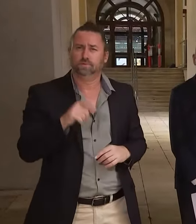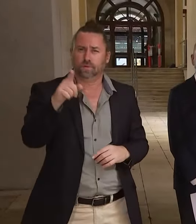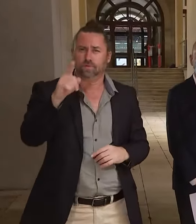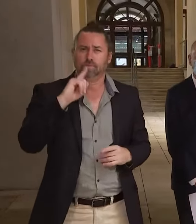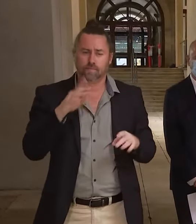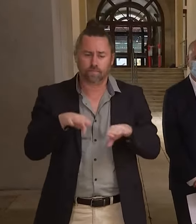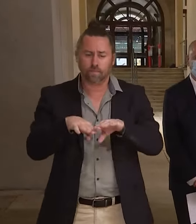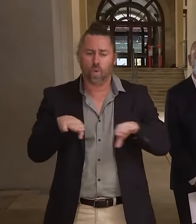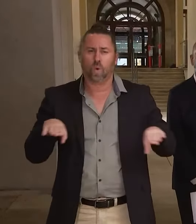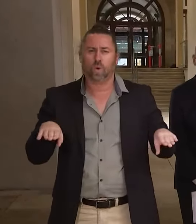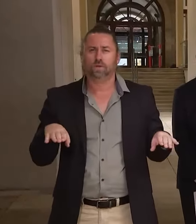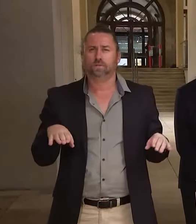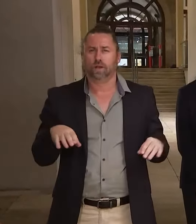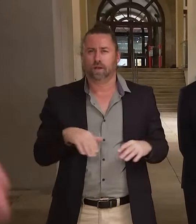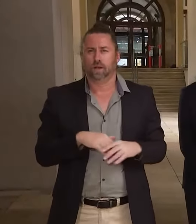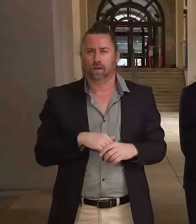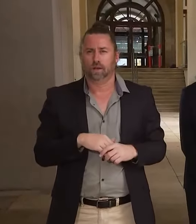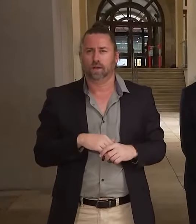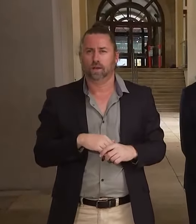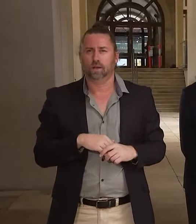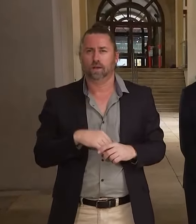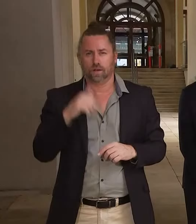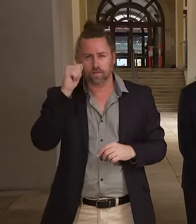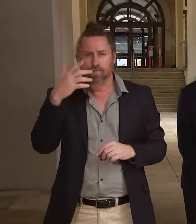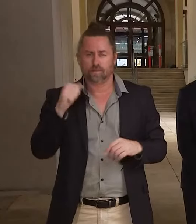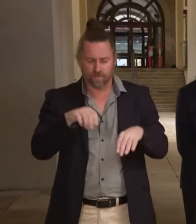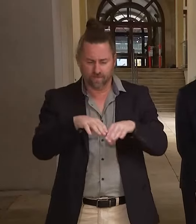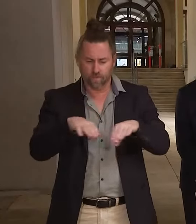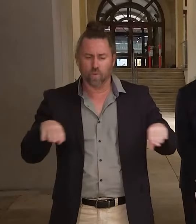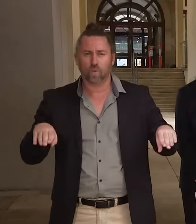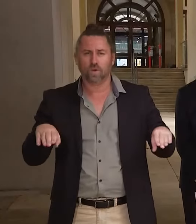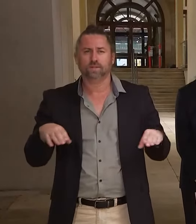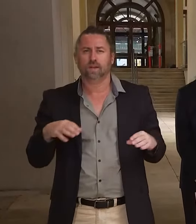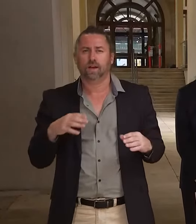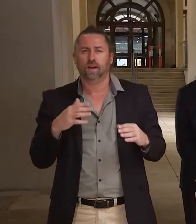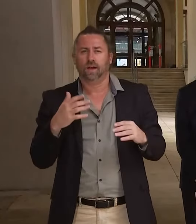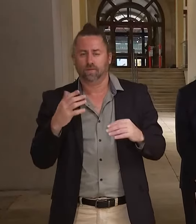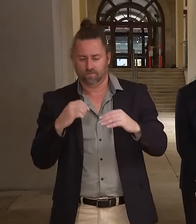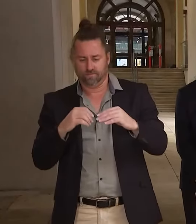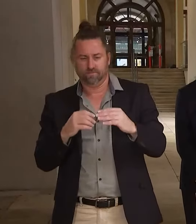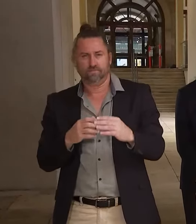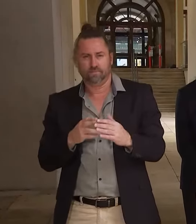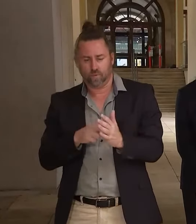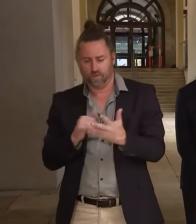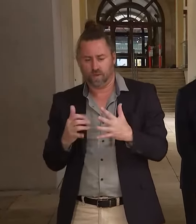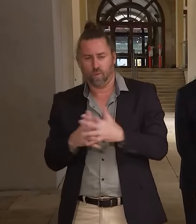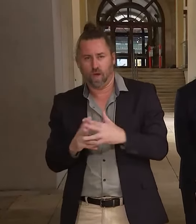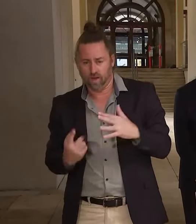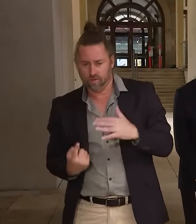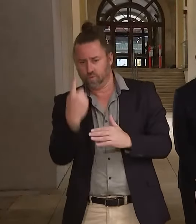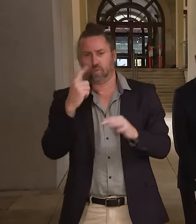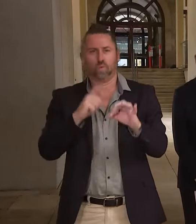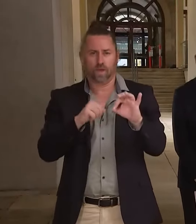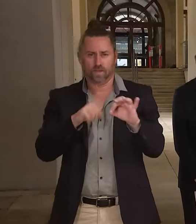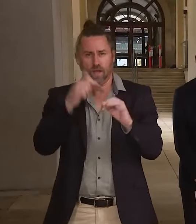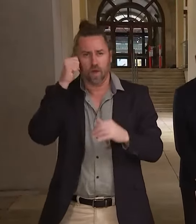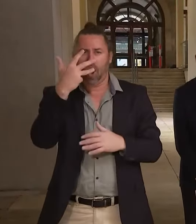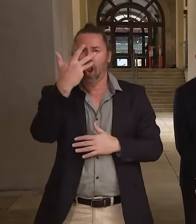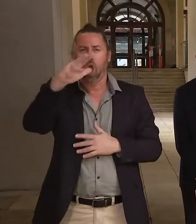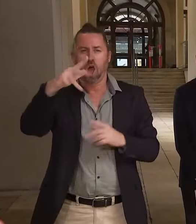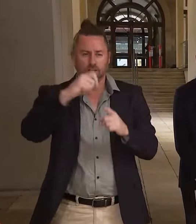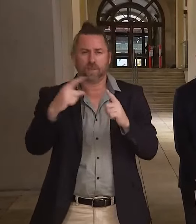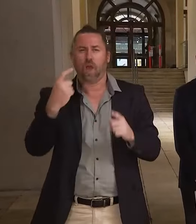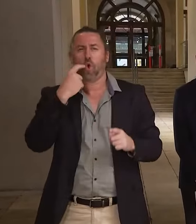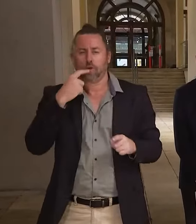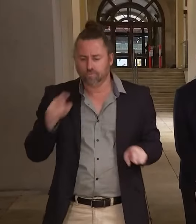particularly the hardwood road, the barricade, we know that they will come off when the rivers are coming to town.